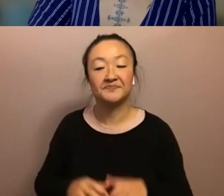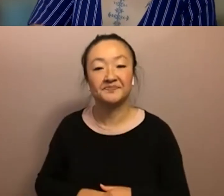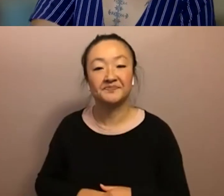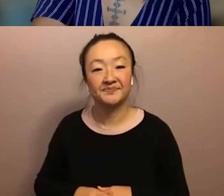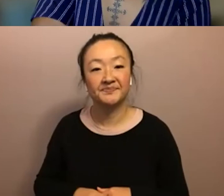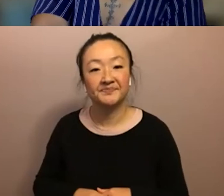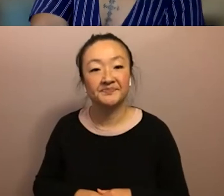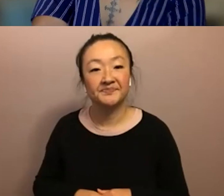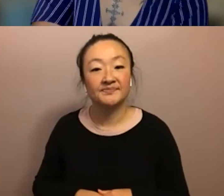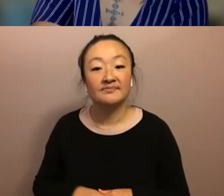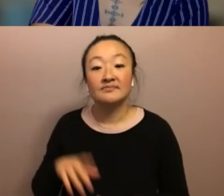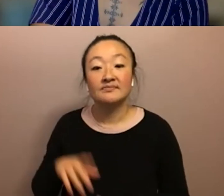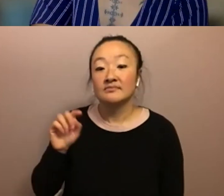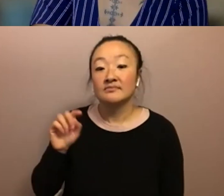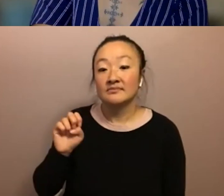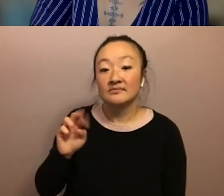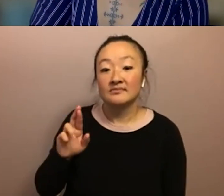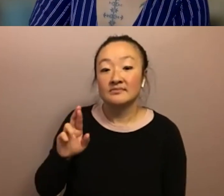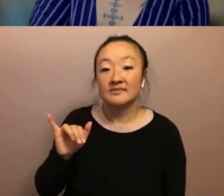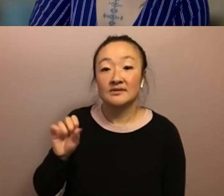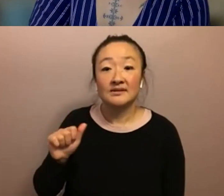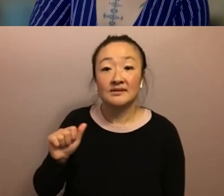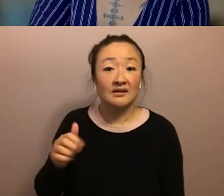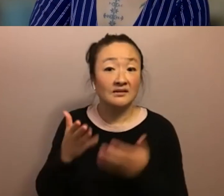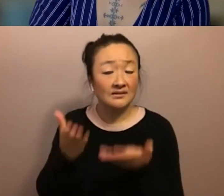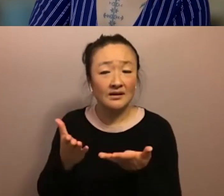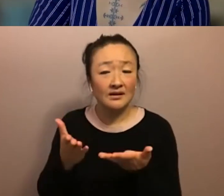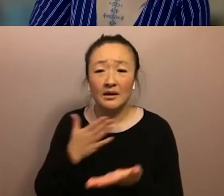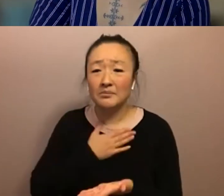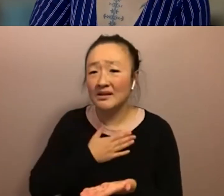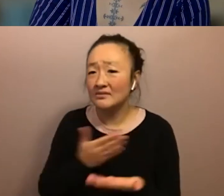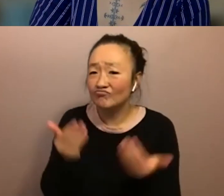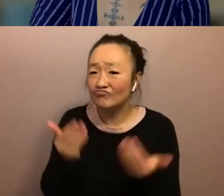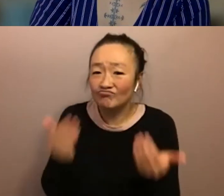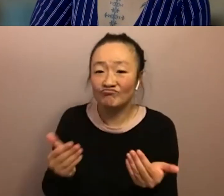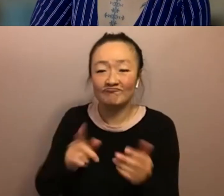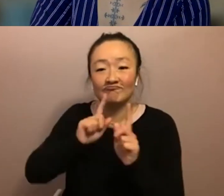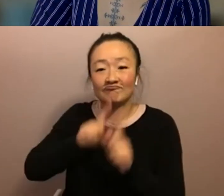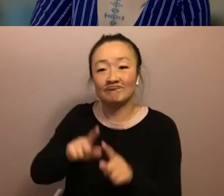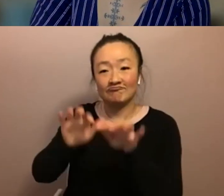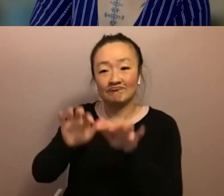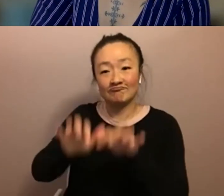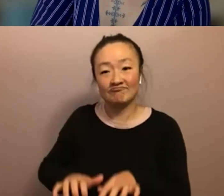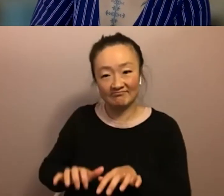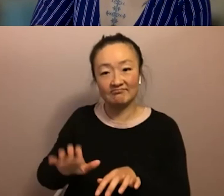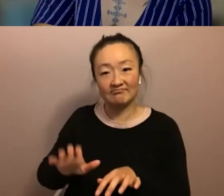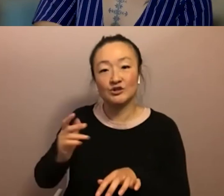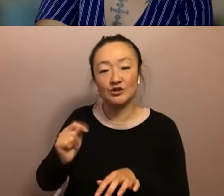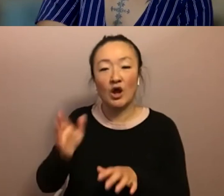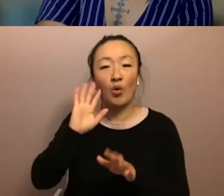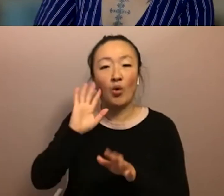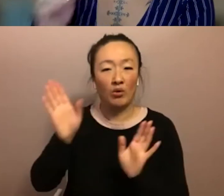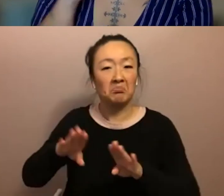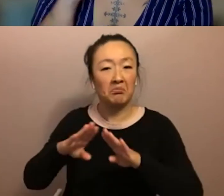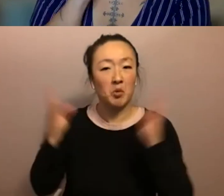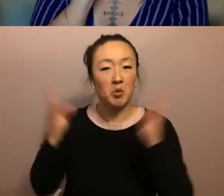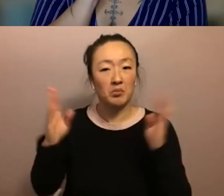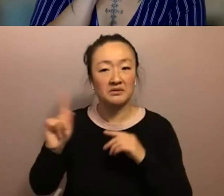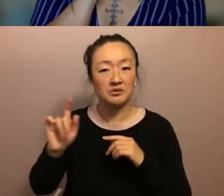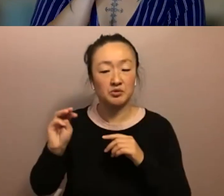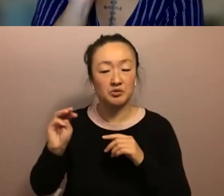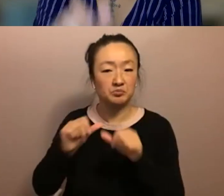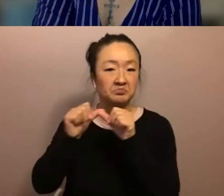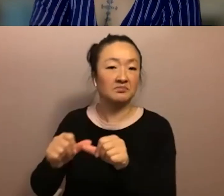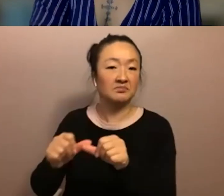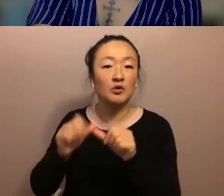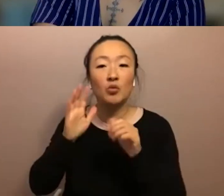as teresa just suggested please please do respond to that prompt in the chat we're going to keep the zoom open for a moment we'll play a little